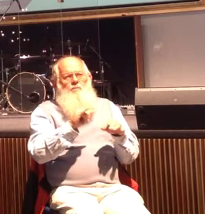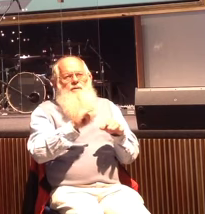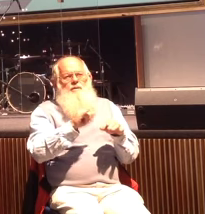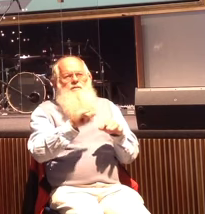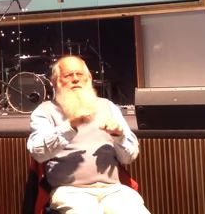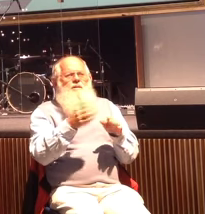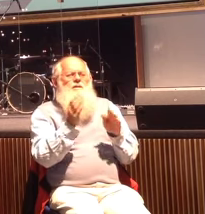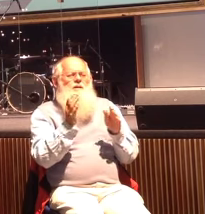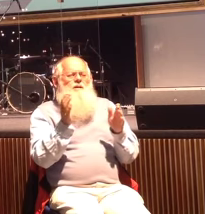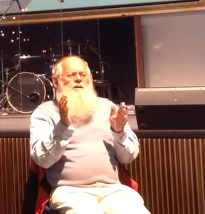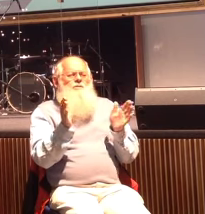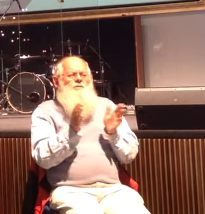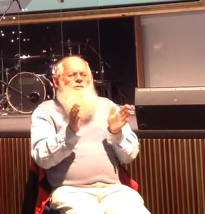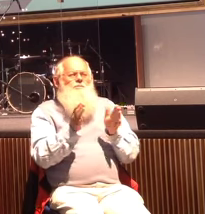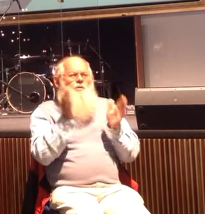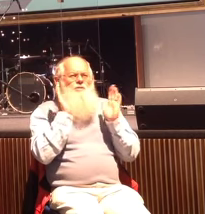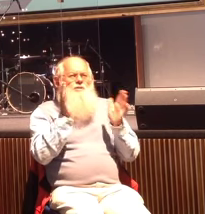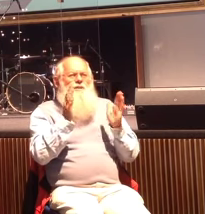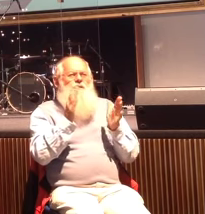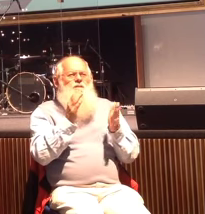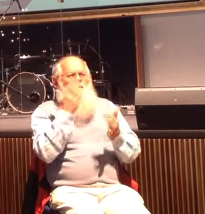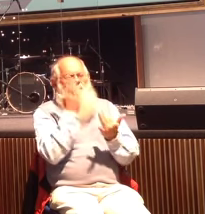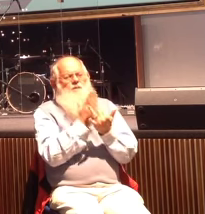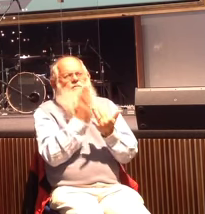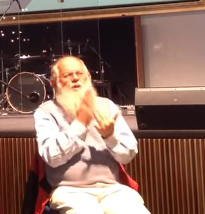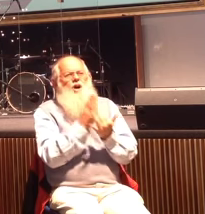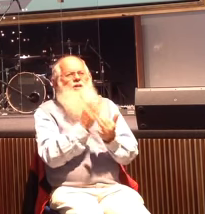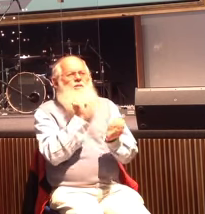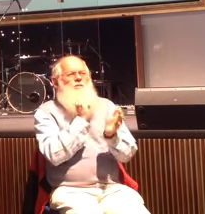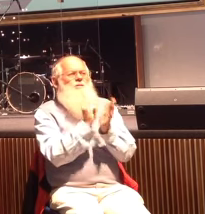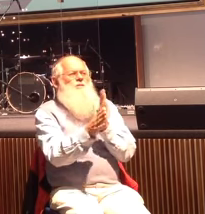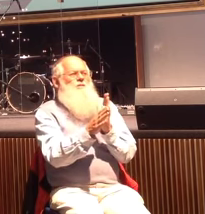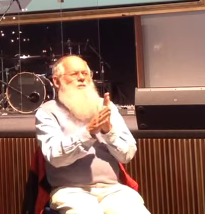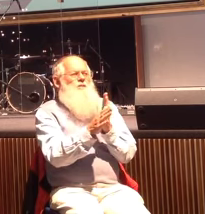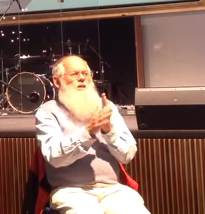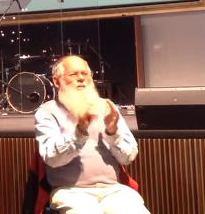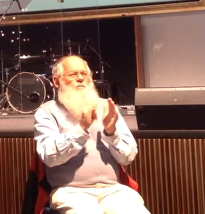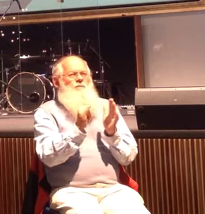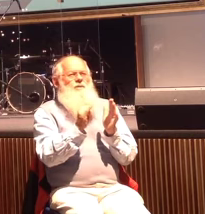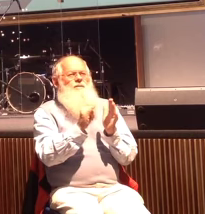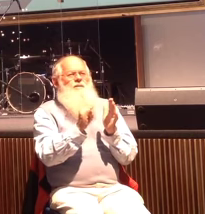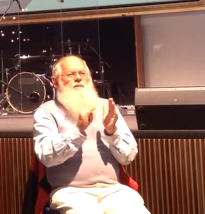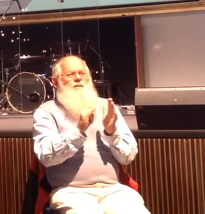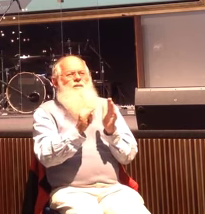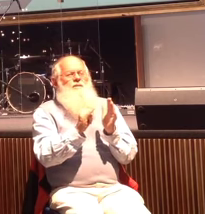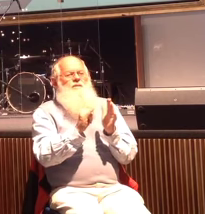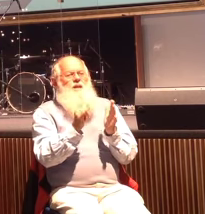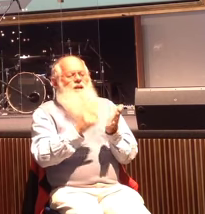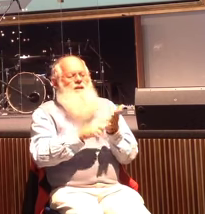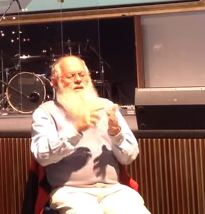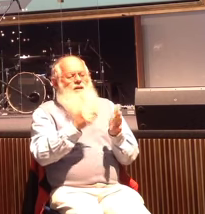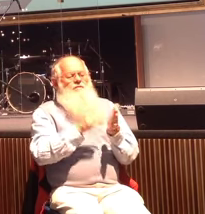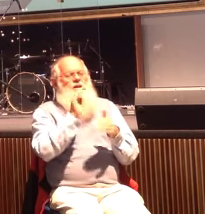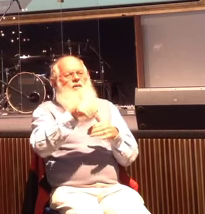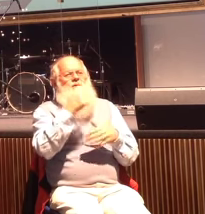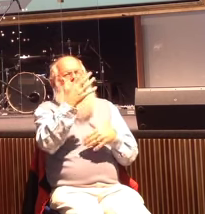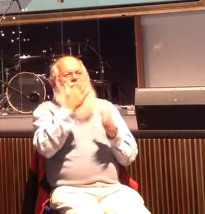church there. We managed to subdivide that. We sold the portion that was left for about $5 million. We were able to build a brand new